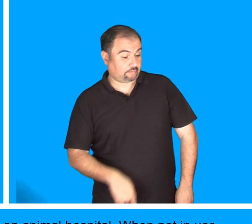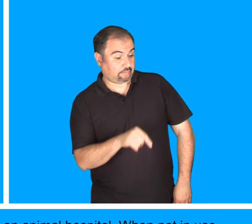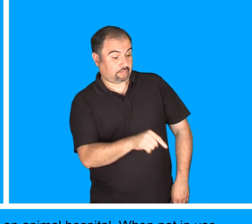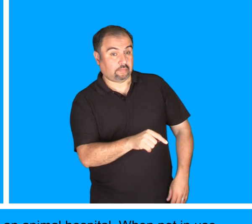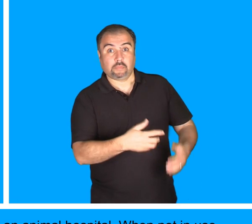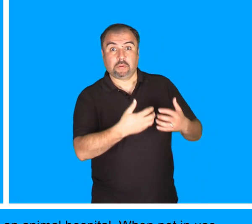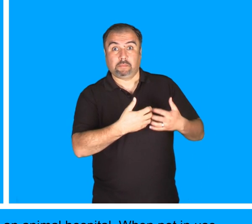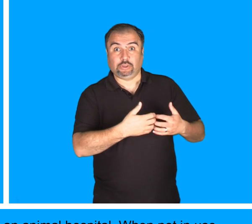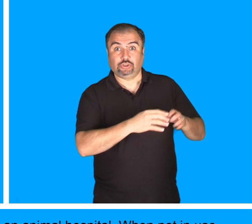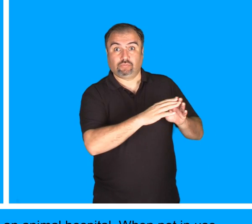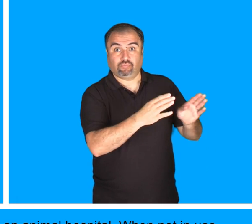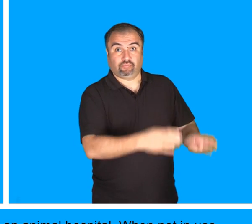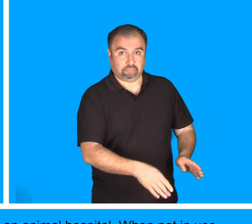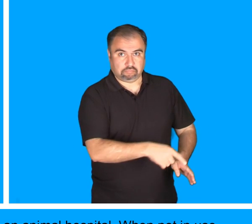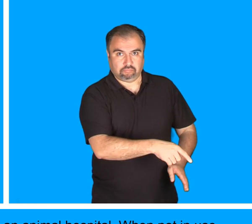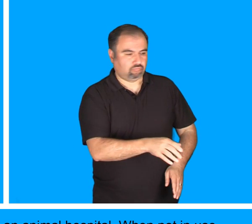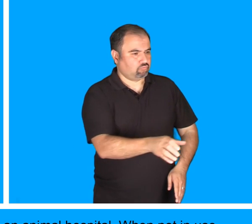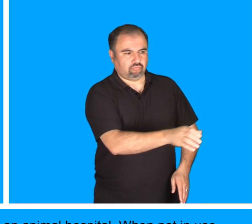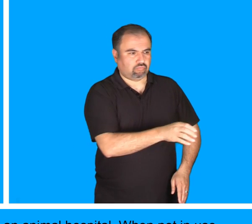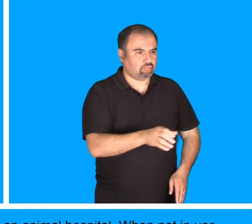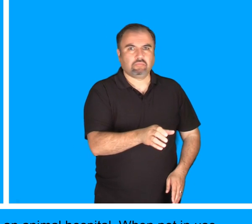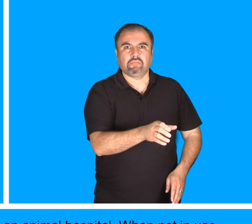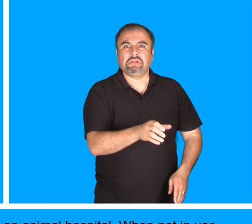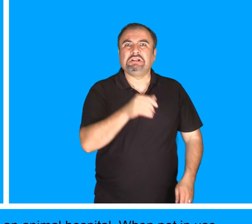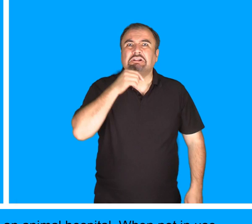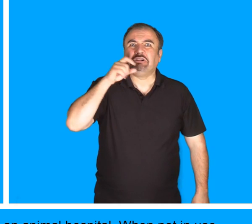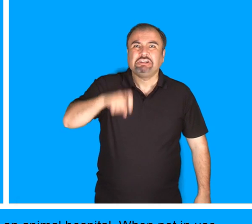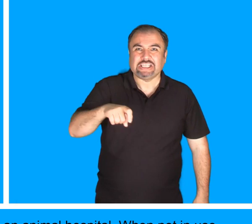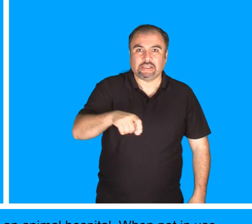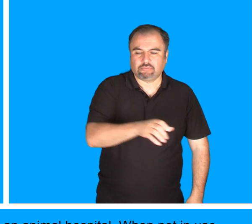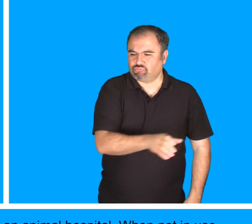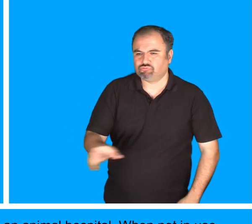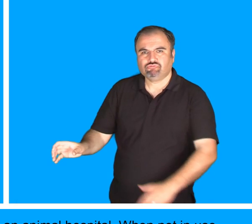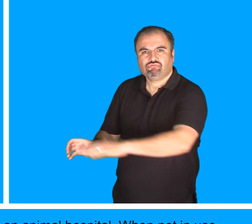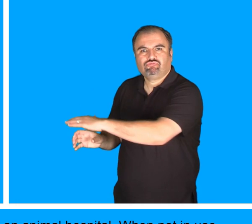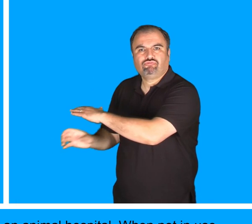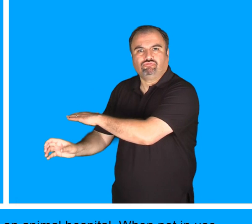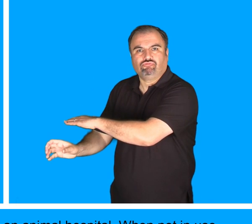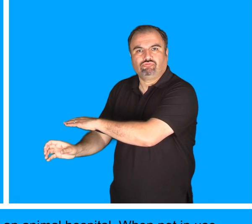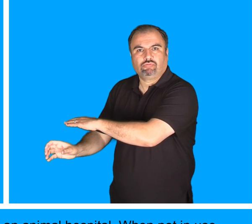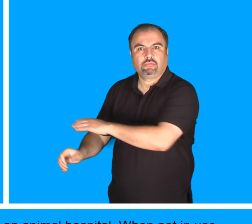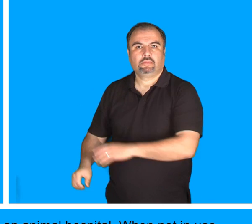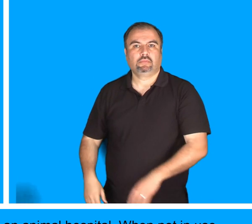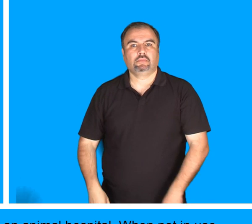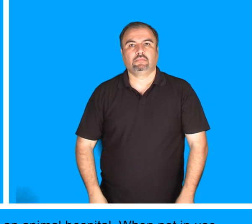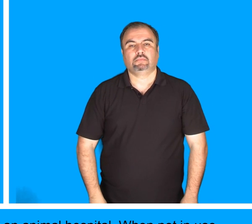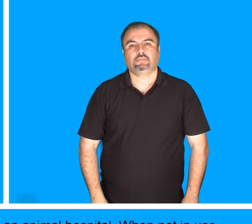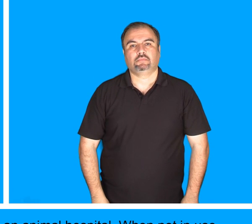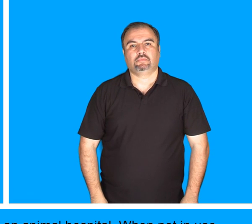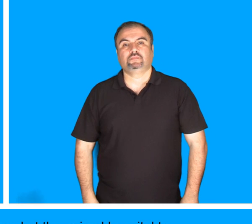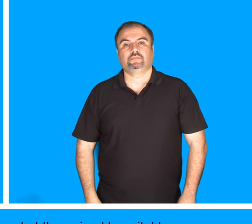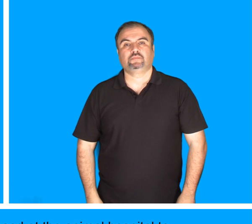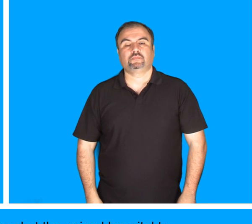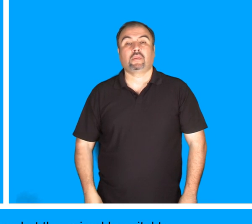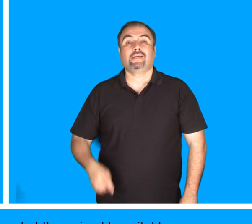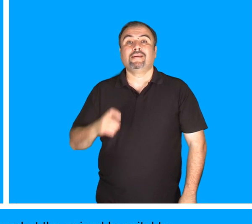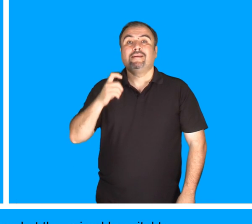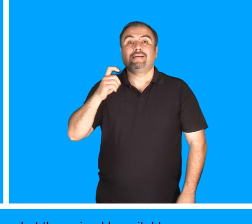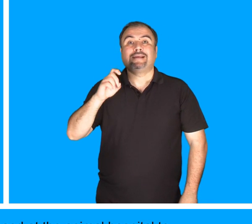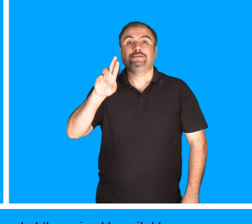instrument used at an Animal Hospital. When not in use, it's stored under the counter. It's wheeled out for use. This is an